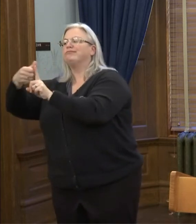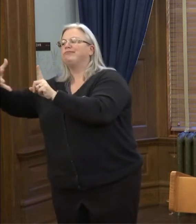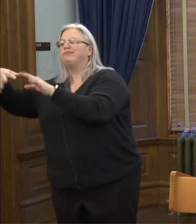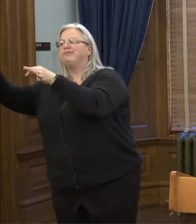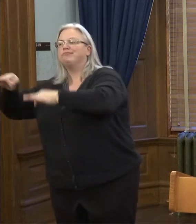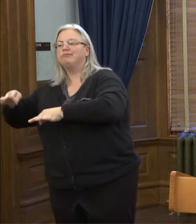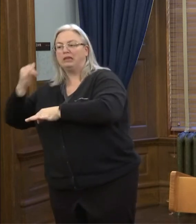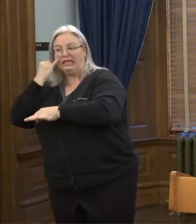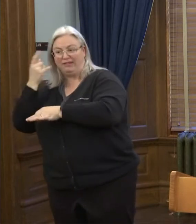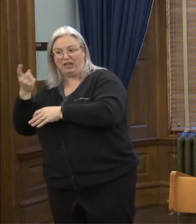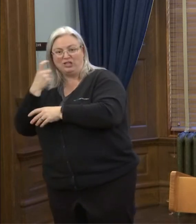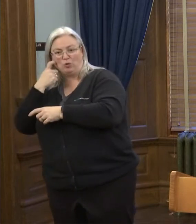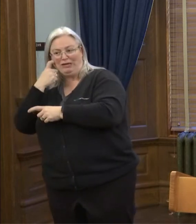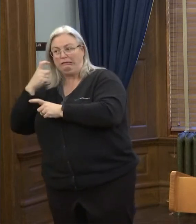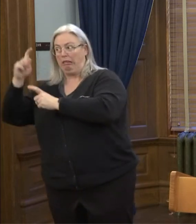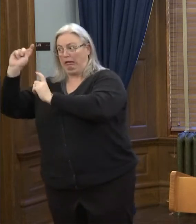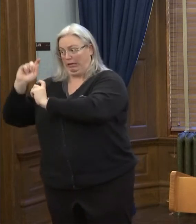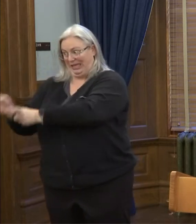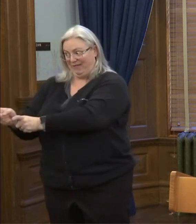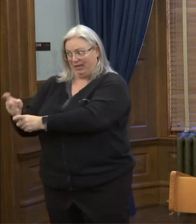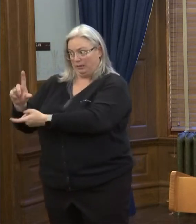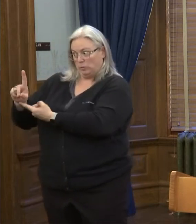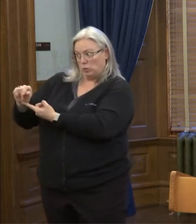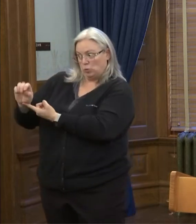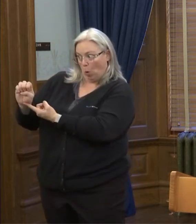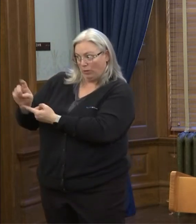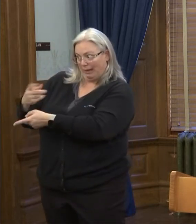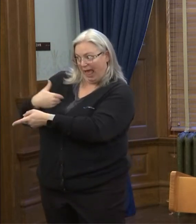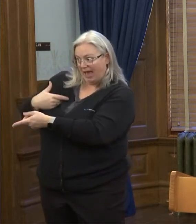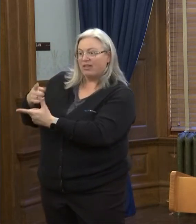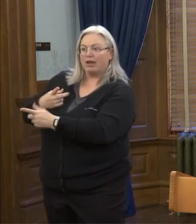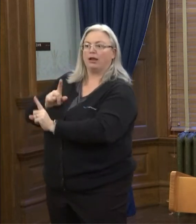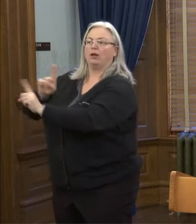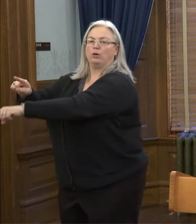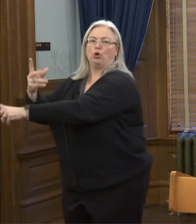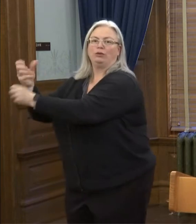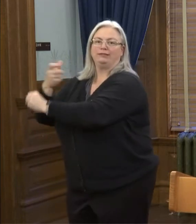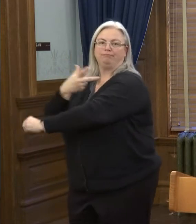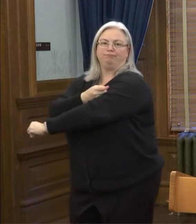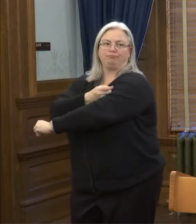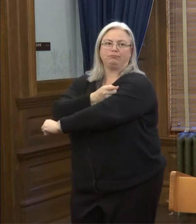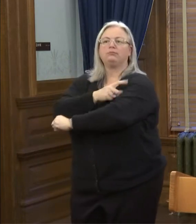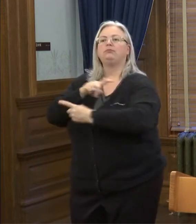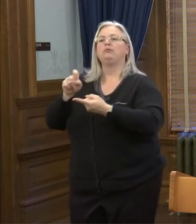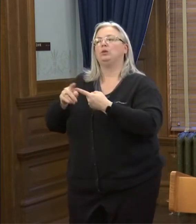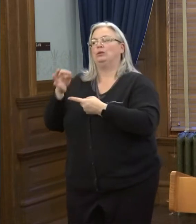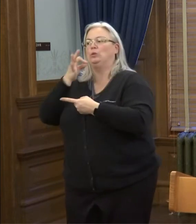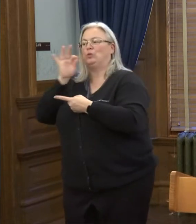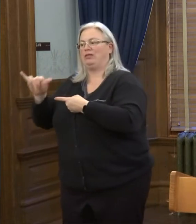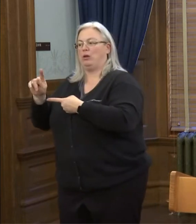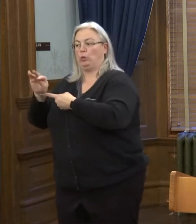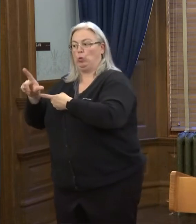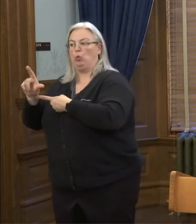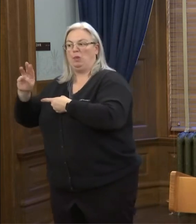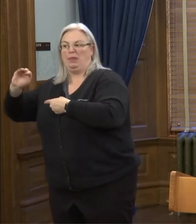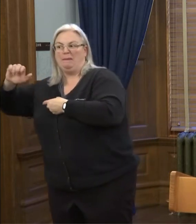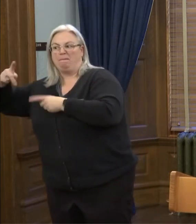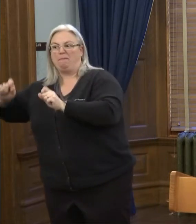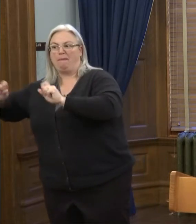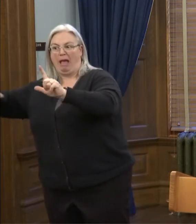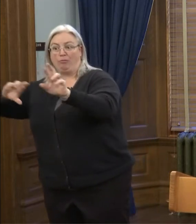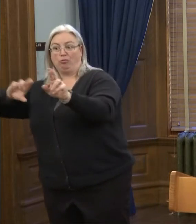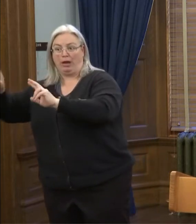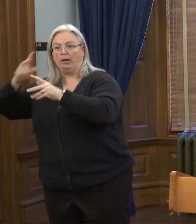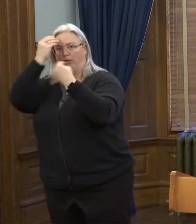providers have been recently allocated vaccine doses. We will update Kansans as soon as this tool is up and running.